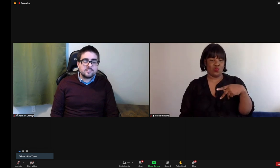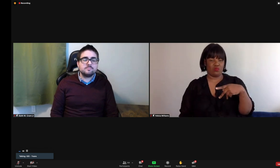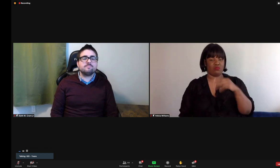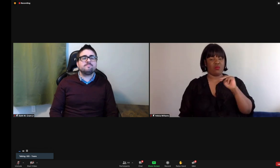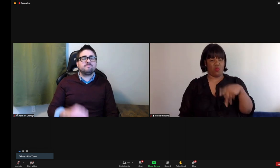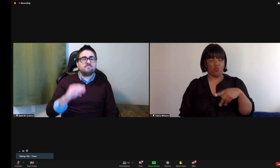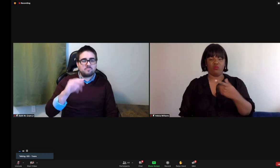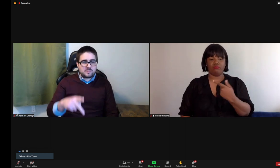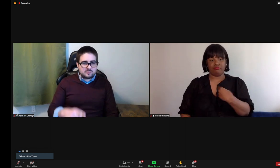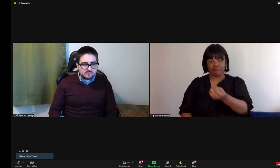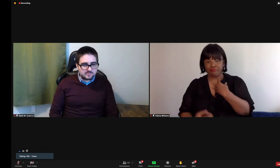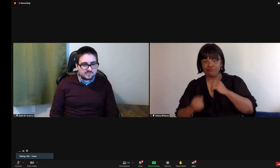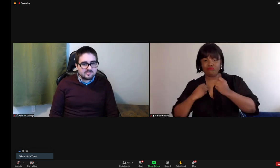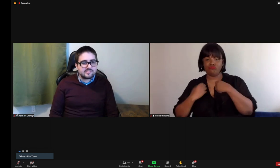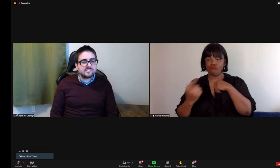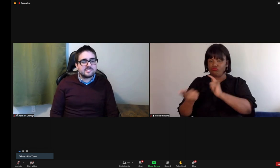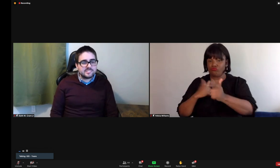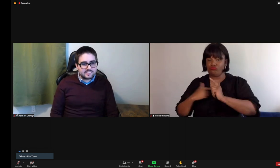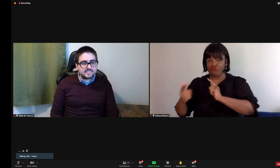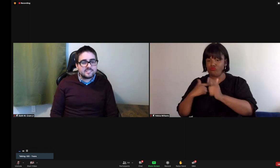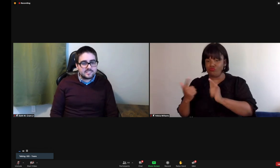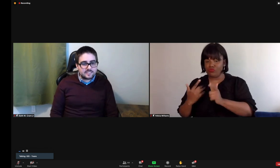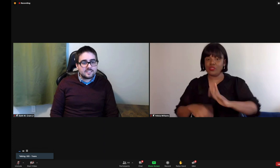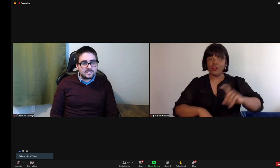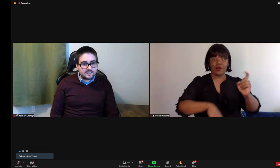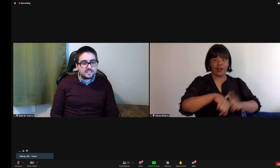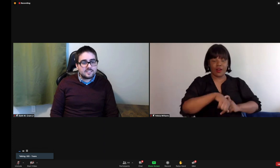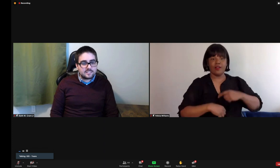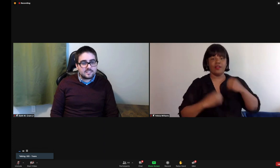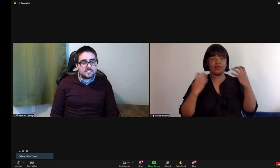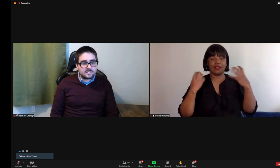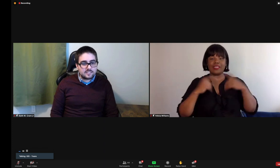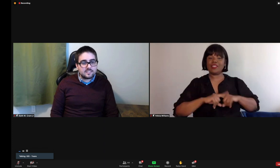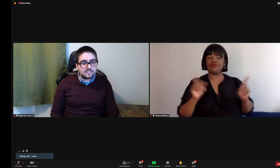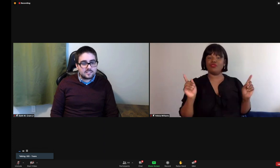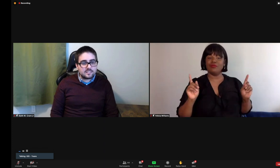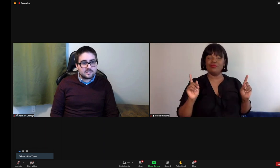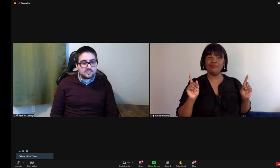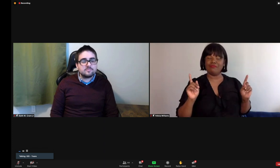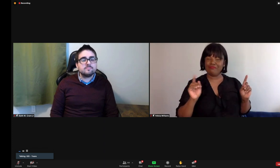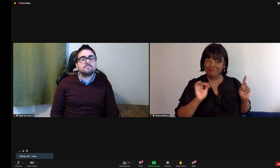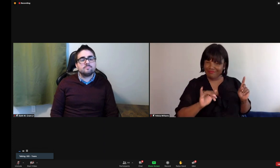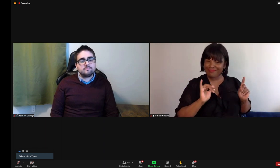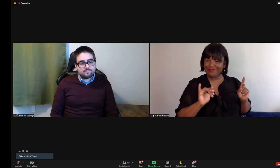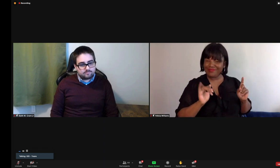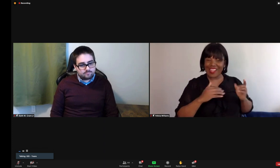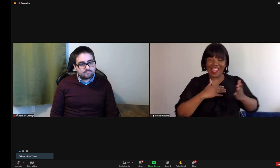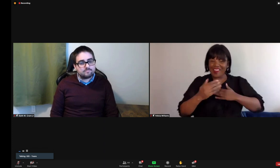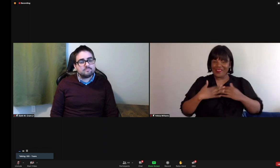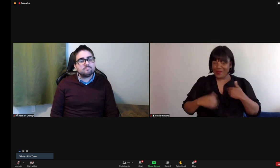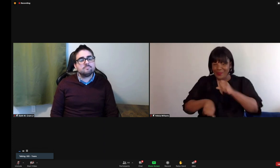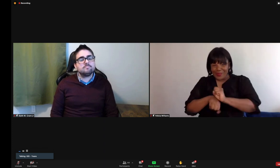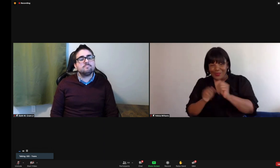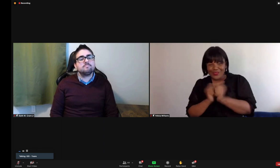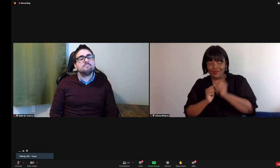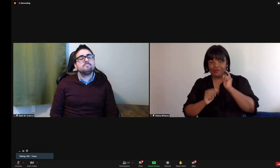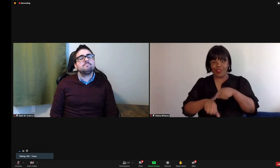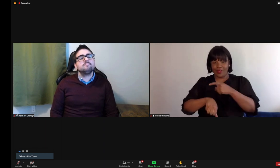Marco Polo was the best way for us to go about sharing that feedback. And when it was time to produce something, you know, it just